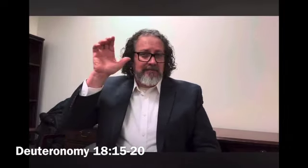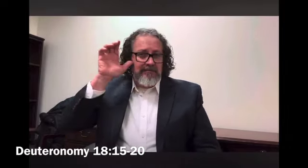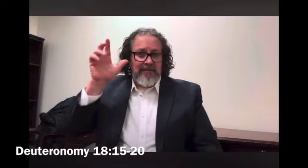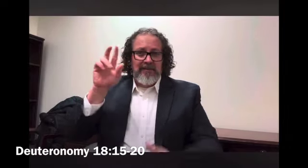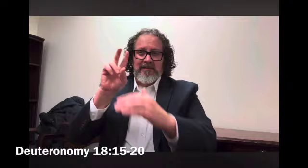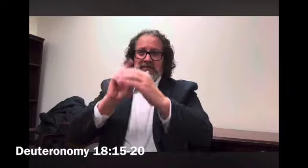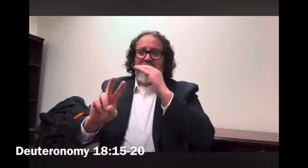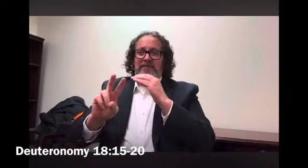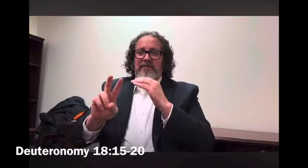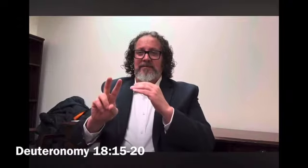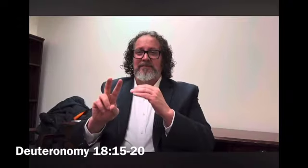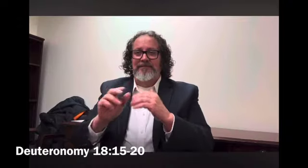you shall listen